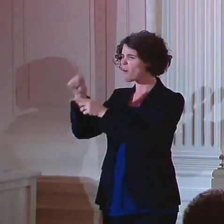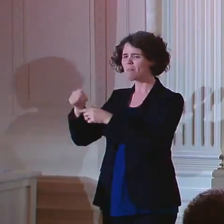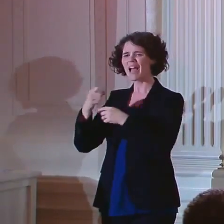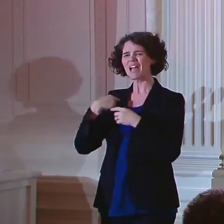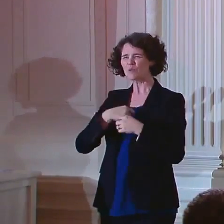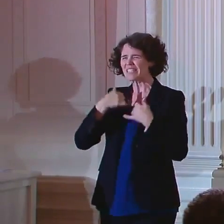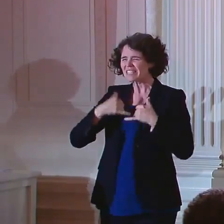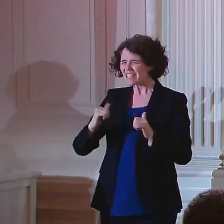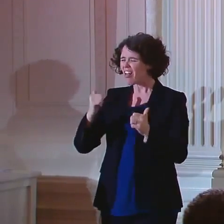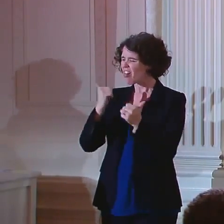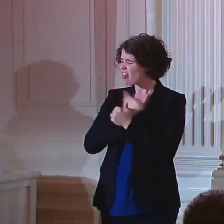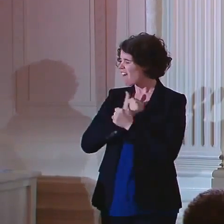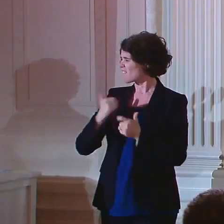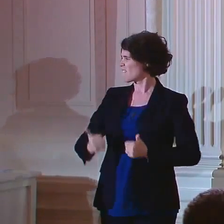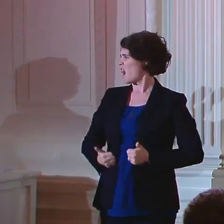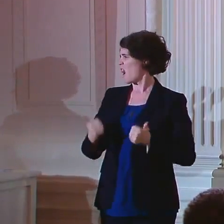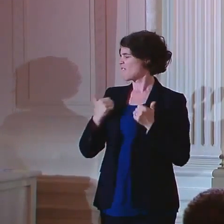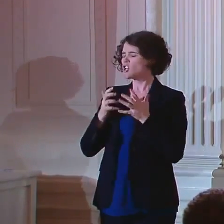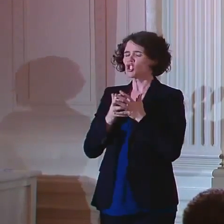loves life so much.